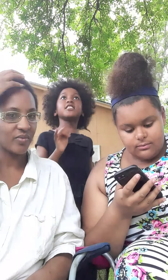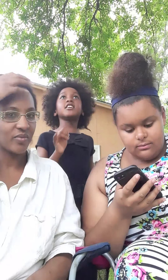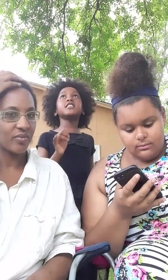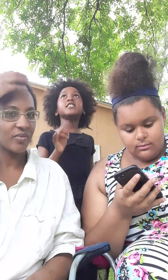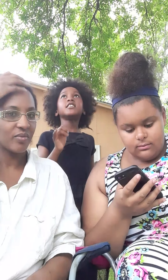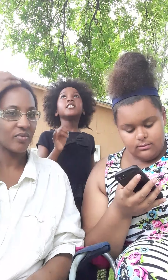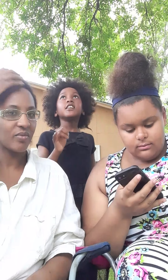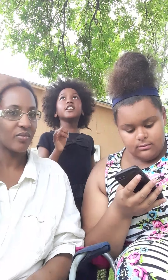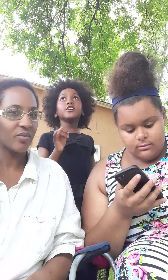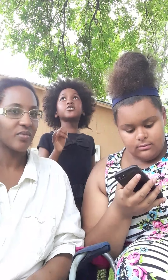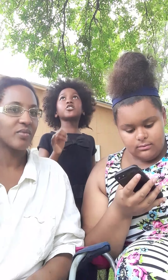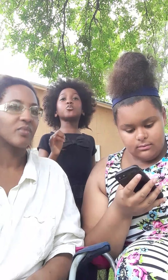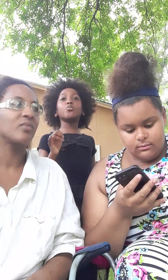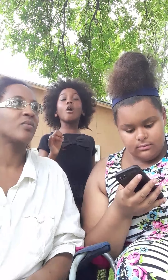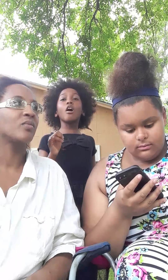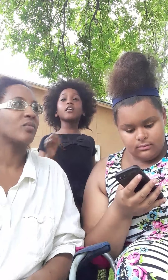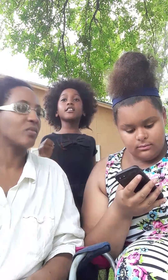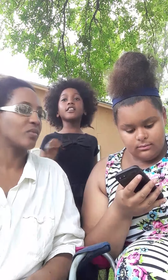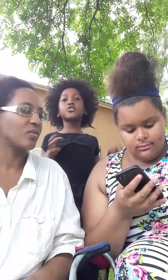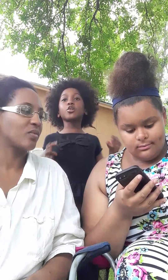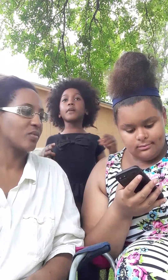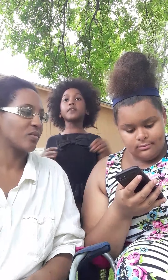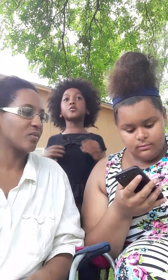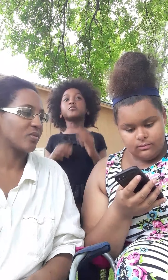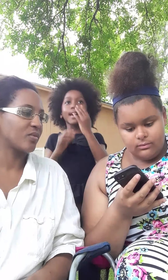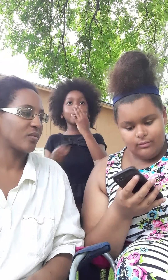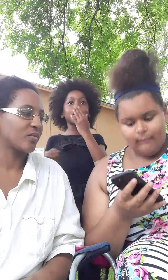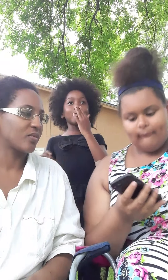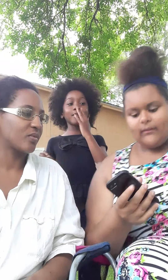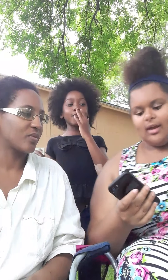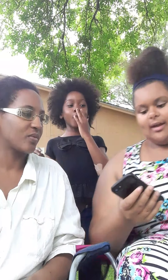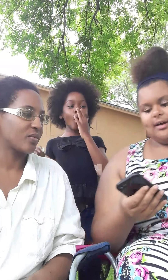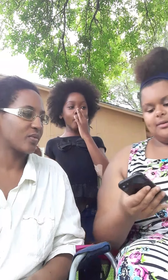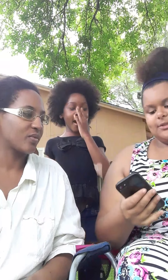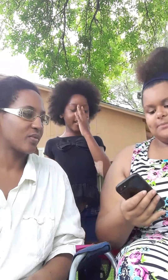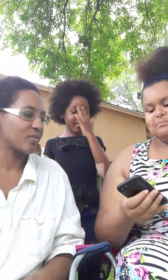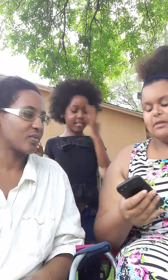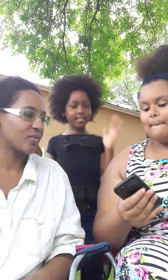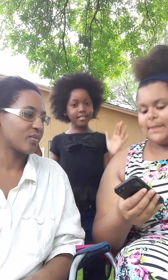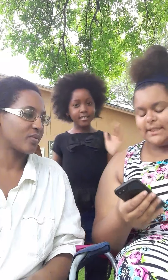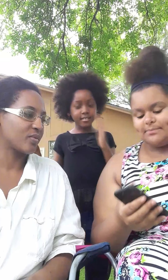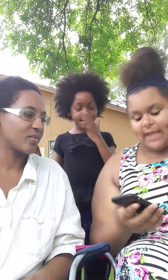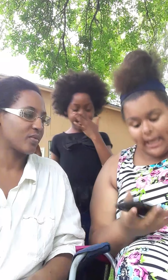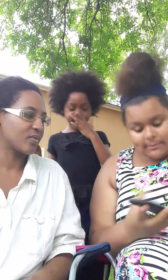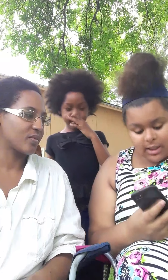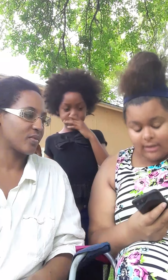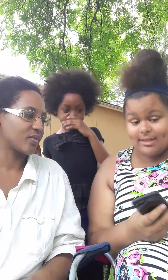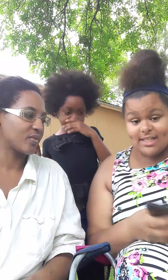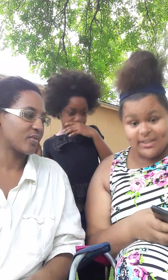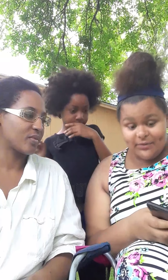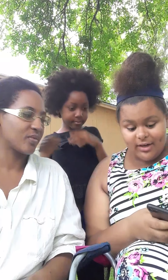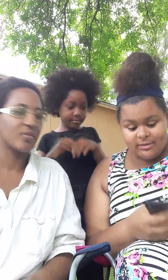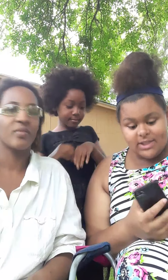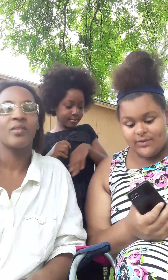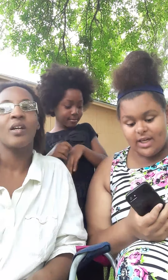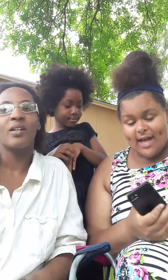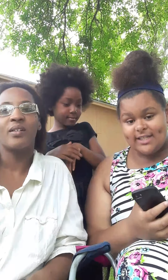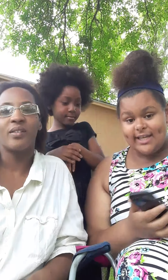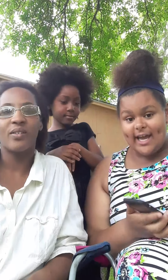it's just walk into a random table and fall back but that that's actually fun this video actually had got